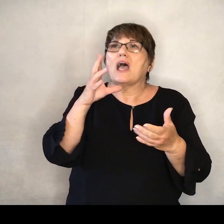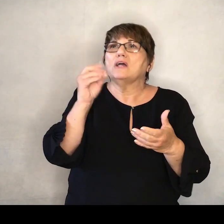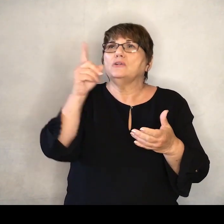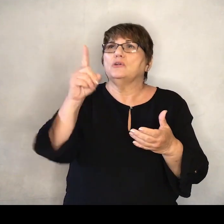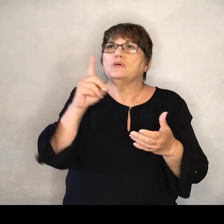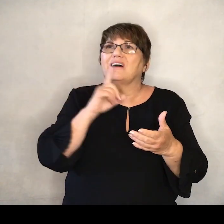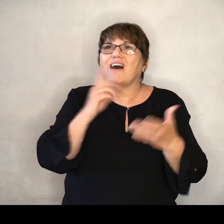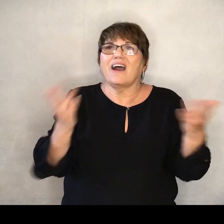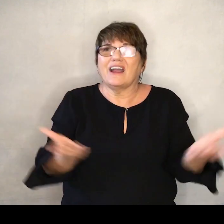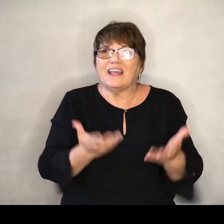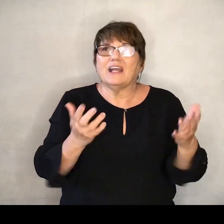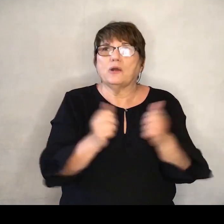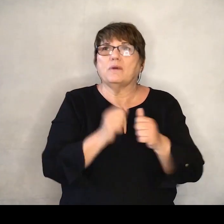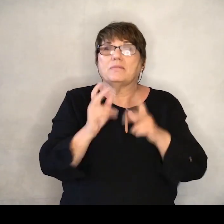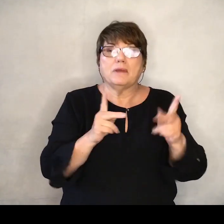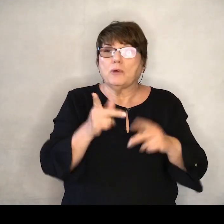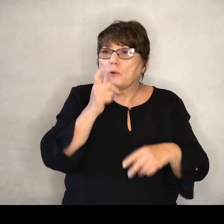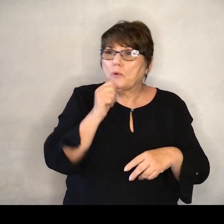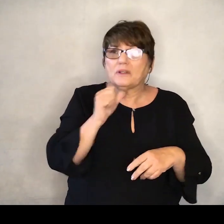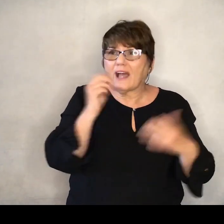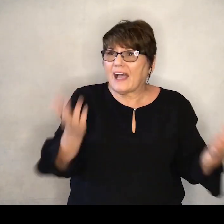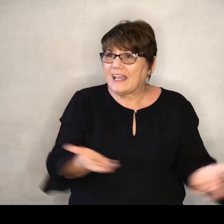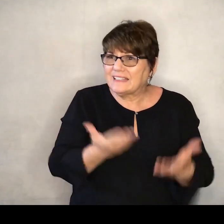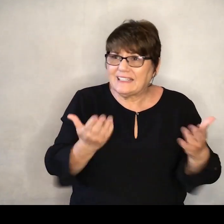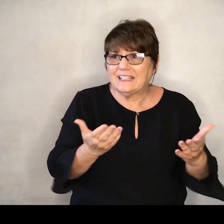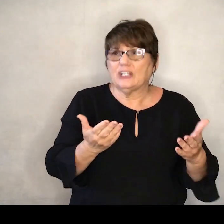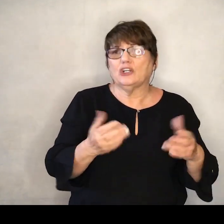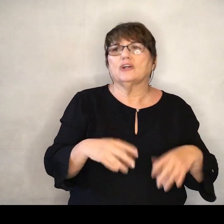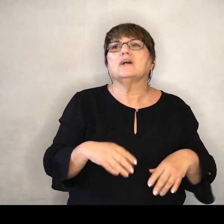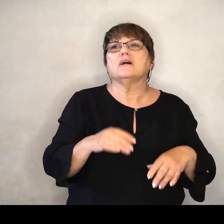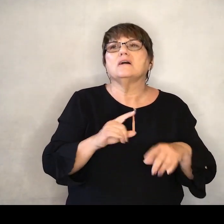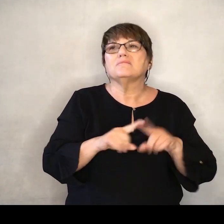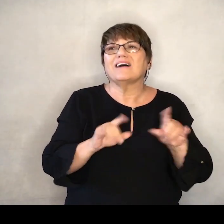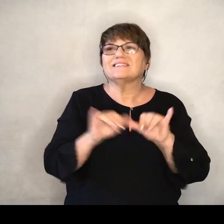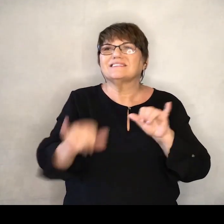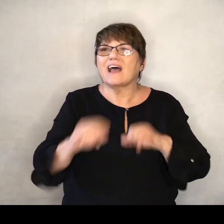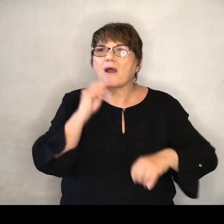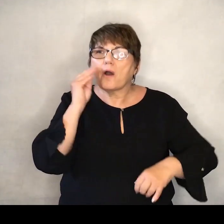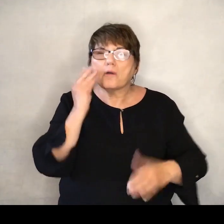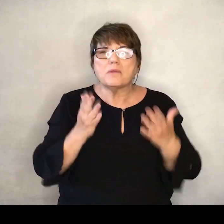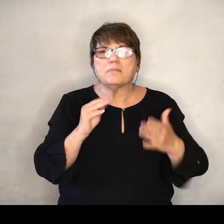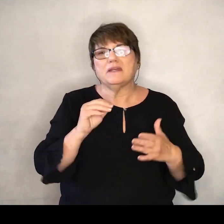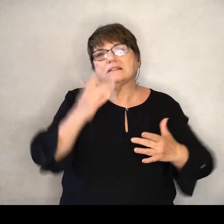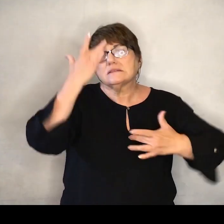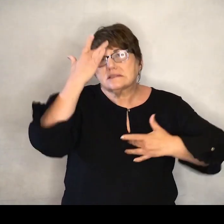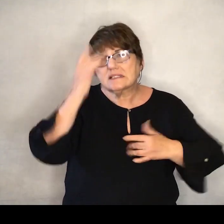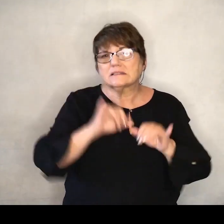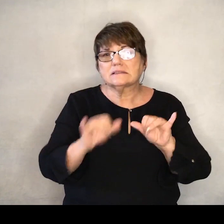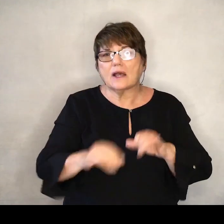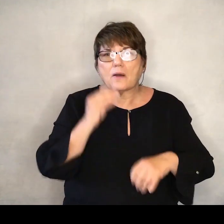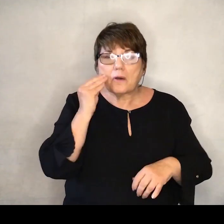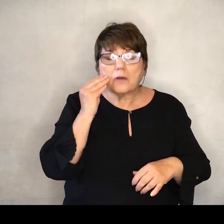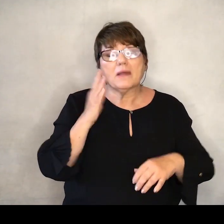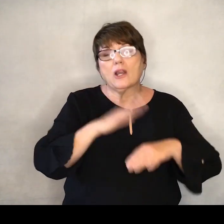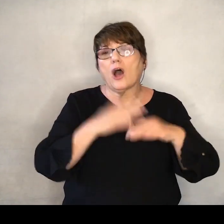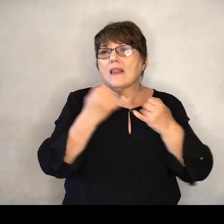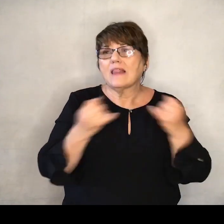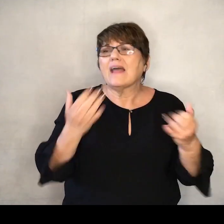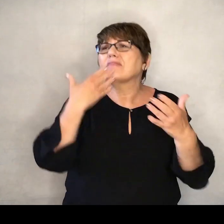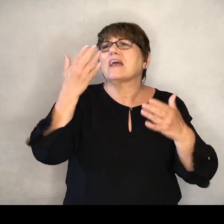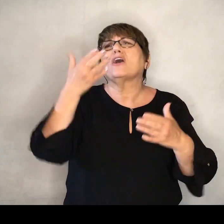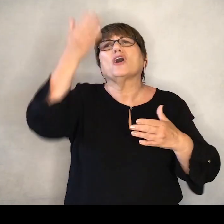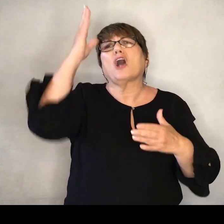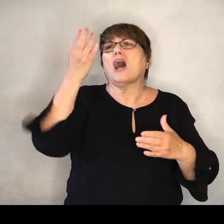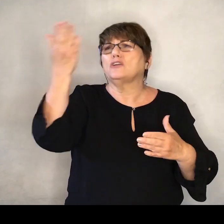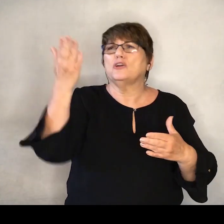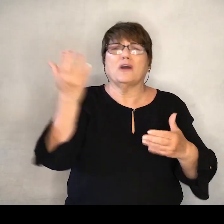are not able to be with us this morning Who may not be feeling well Who are watching us online God, we're thankful that you're everywhere You're